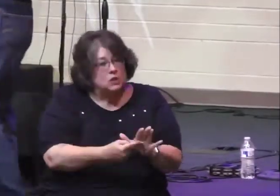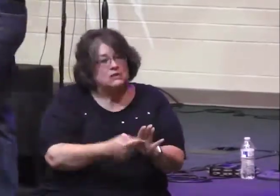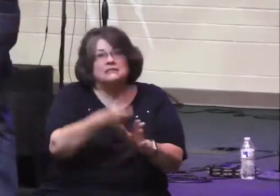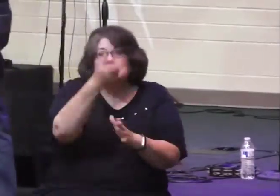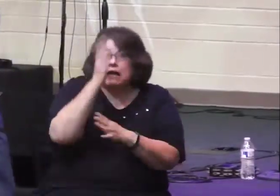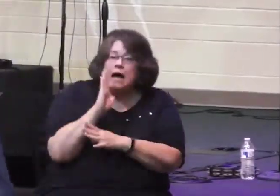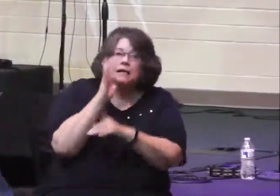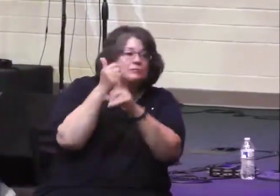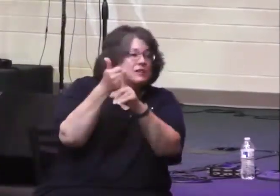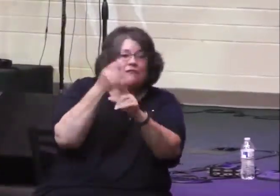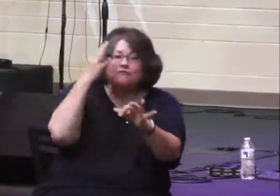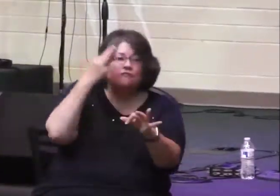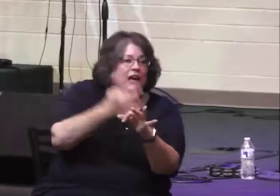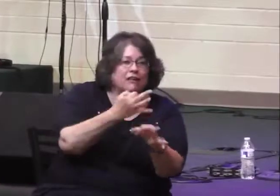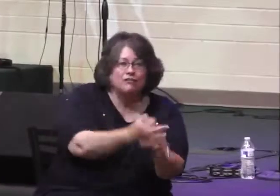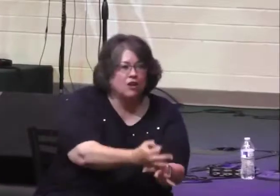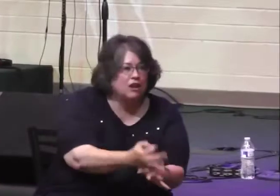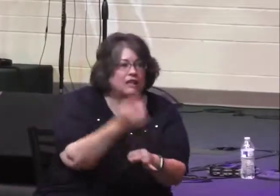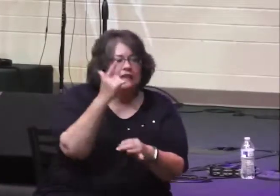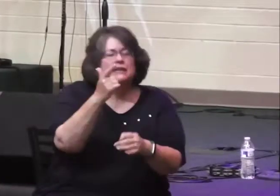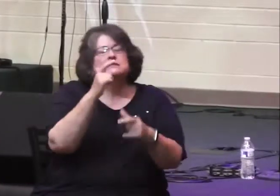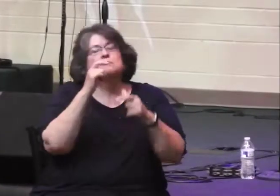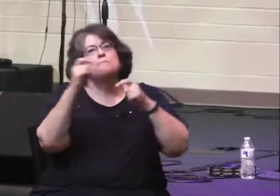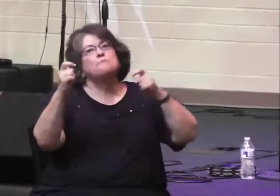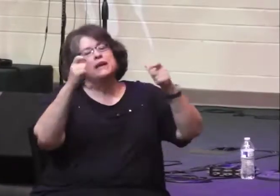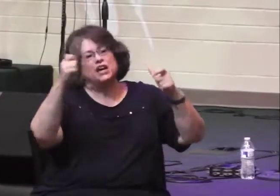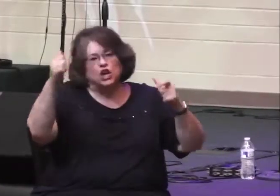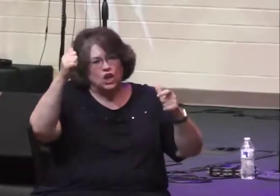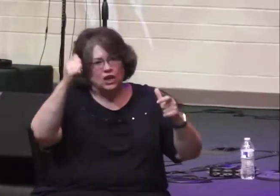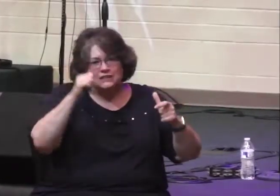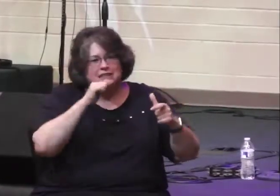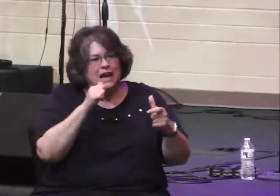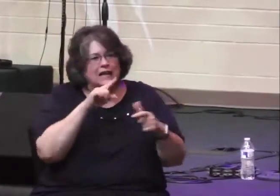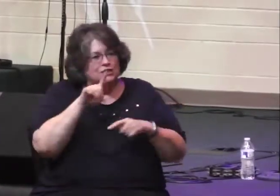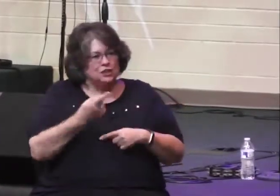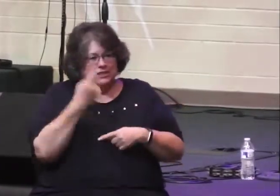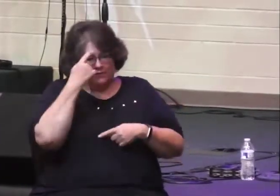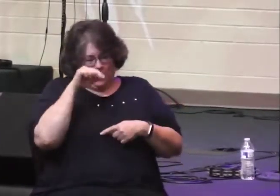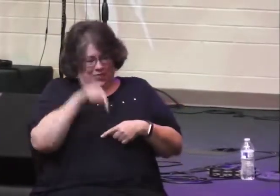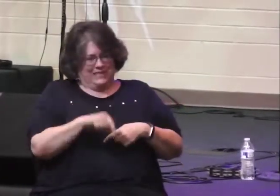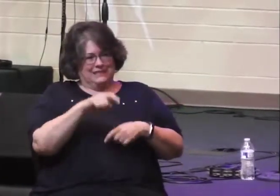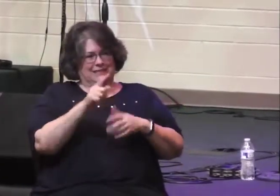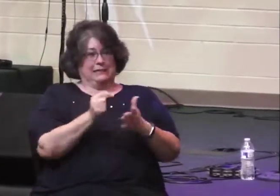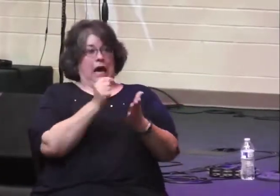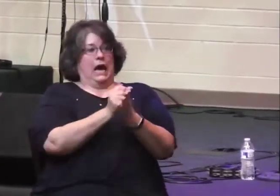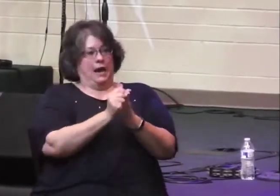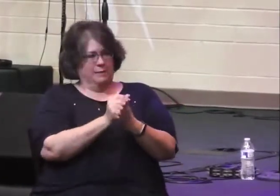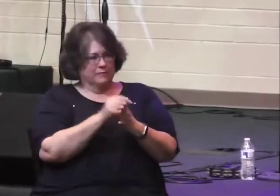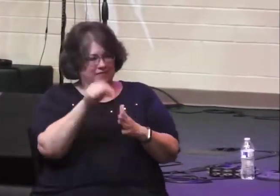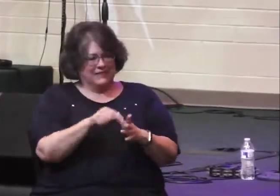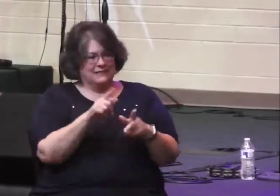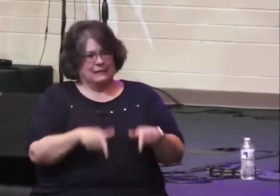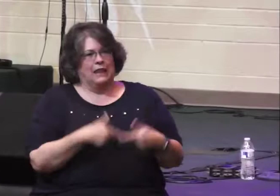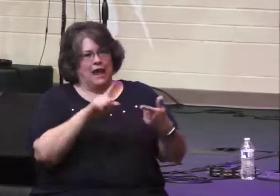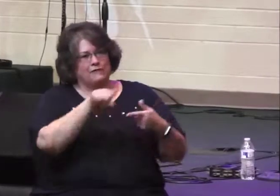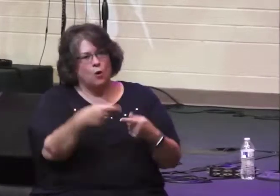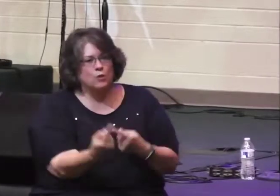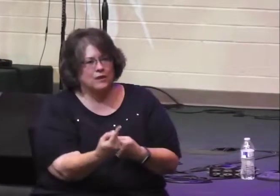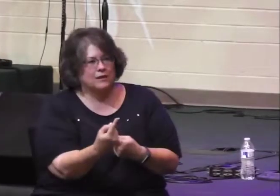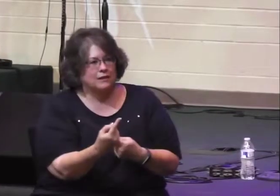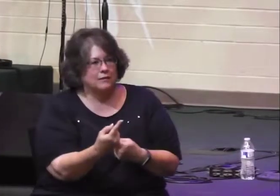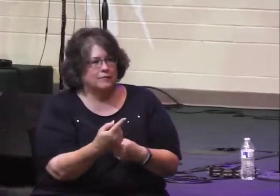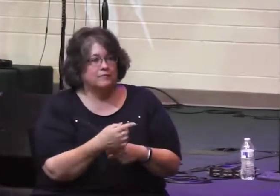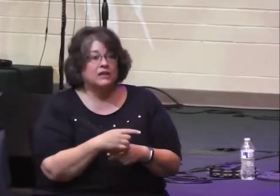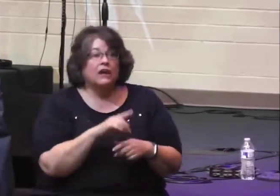us God is faithful. He's much bigger. He transcends the scope of an individual life. He